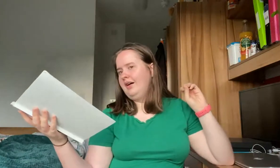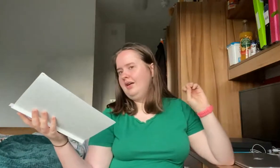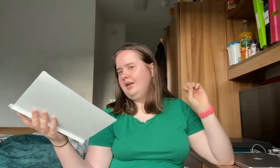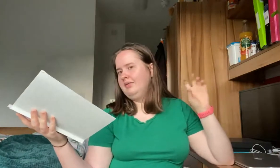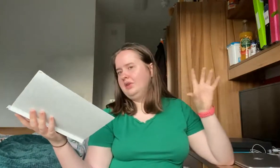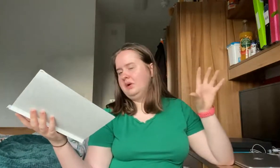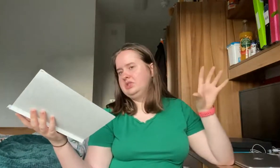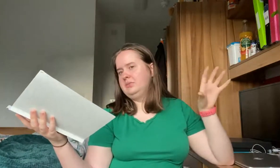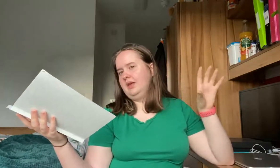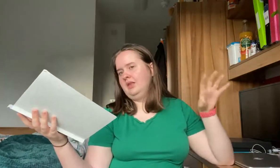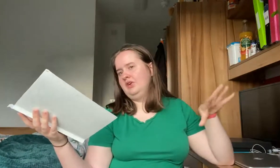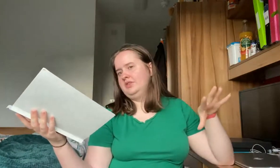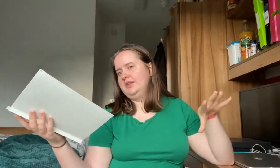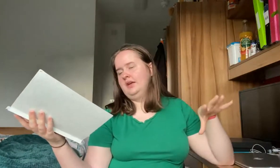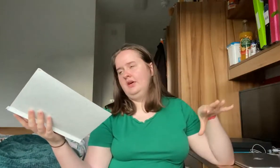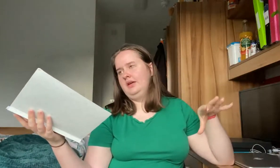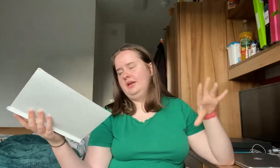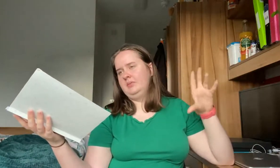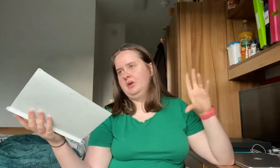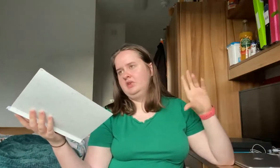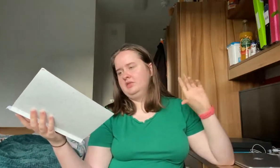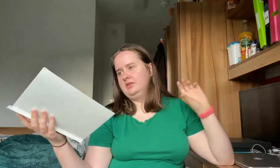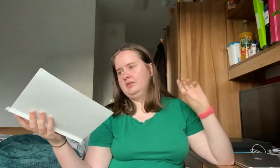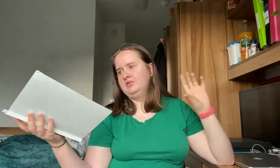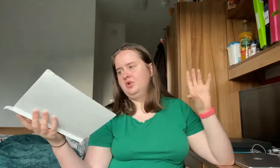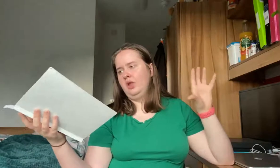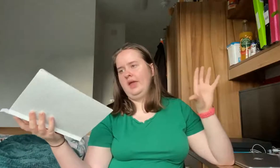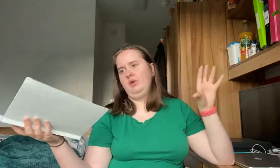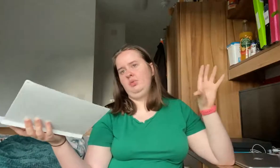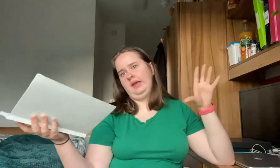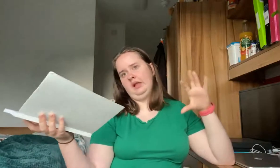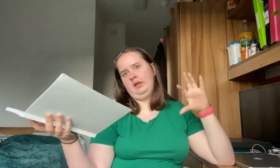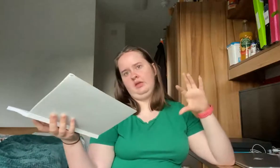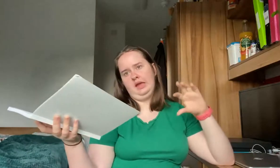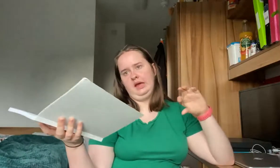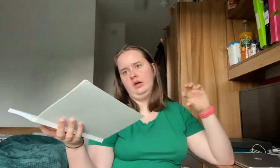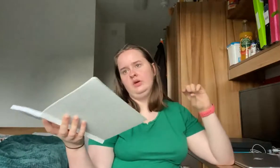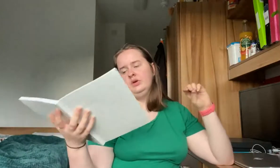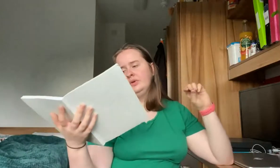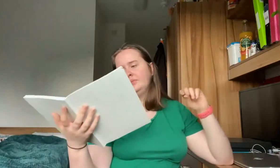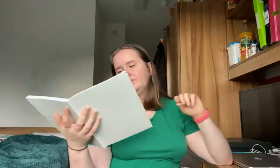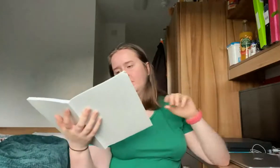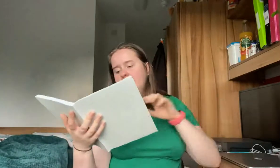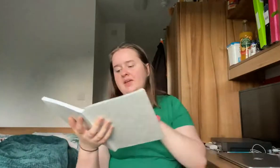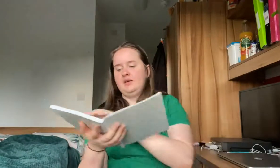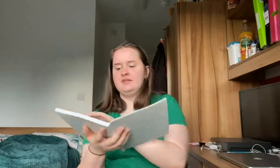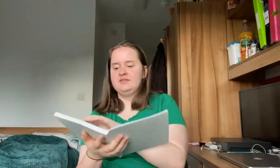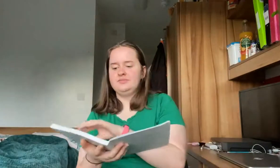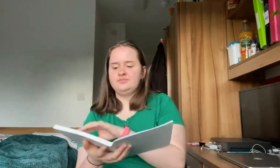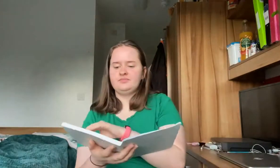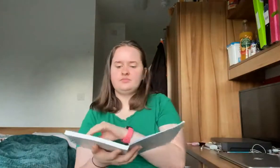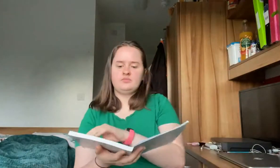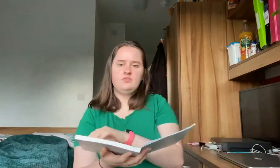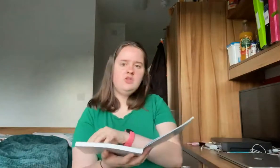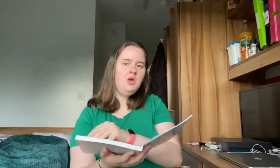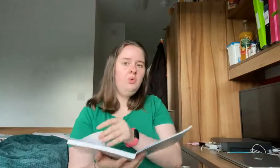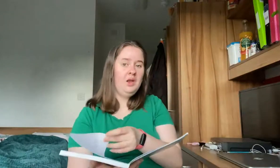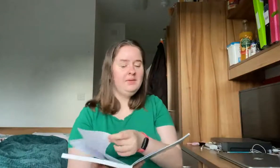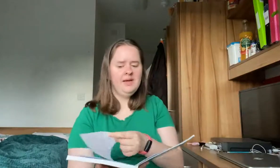even though I do make the odd in-app purchase it's not like a weekly thing because what I mean